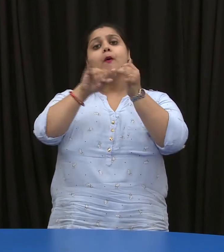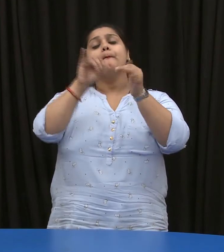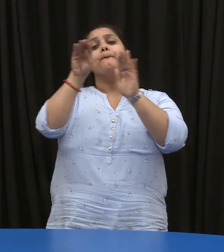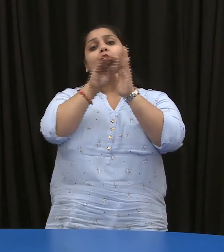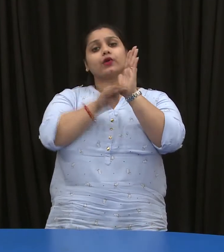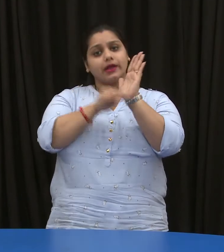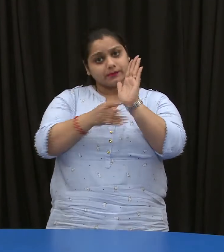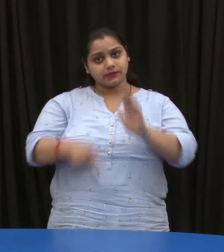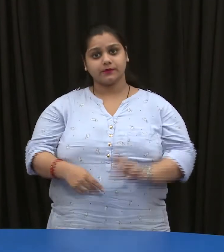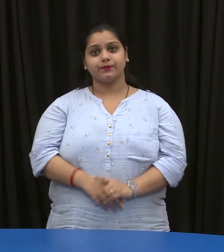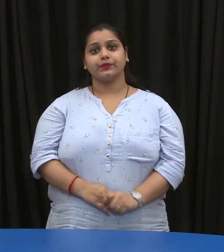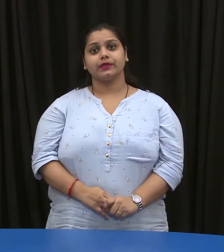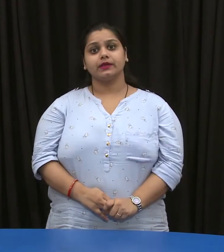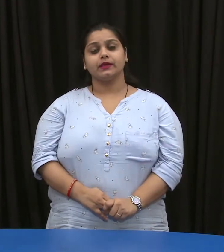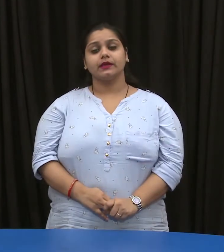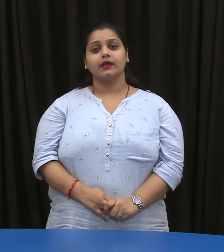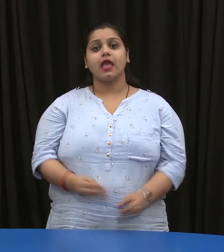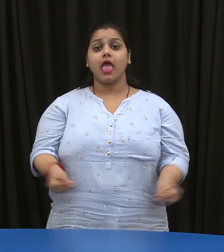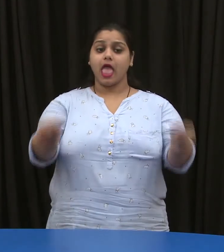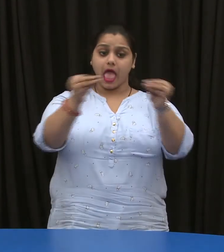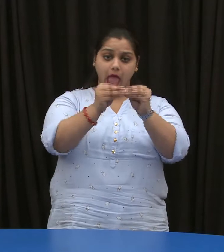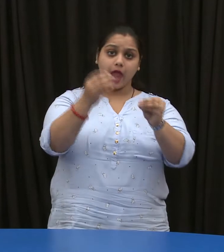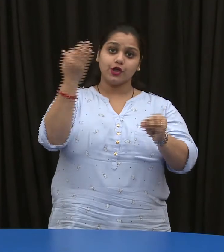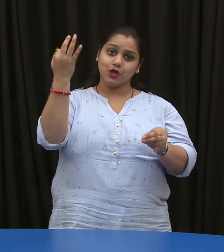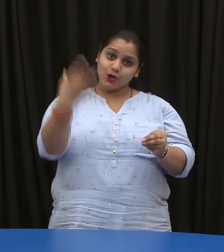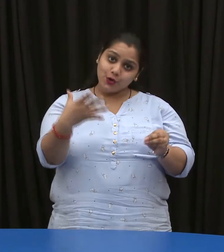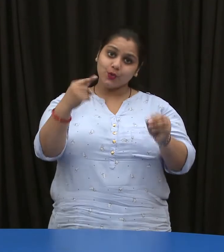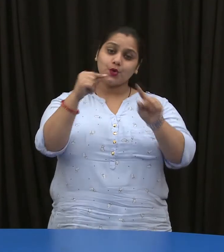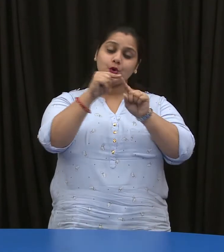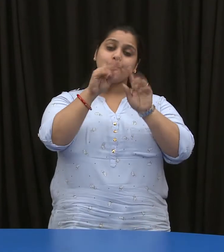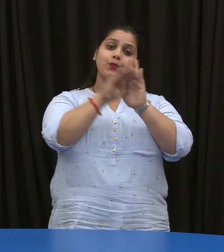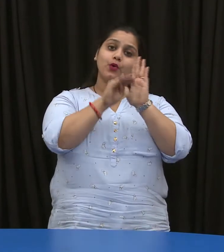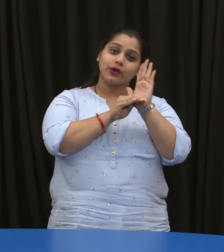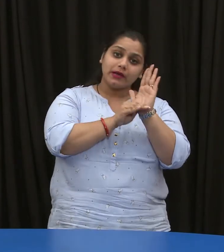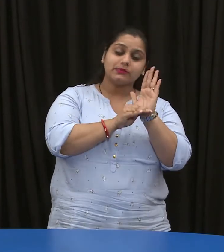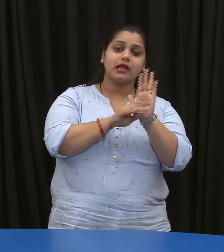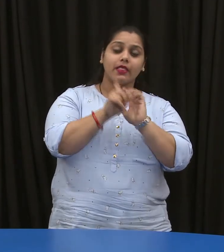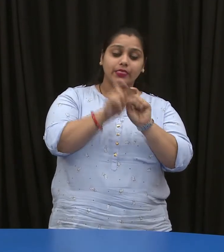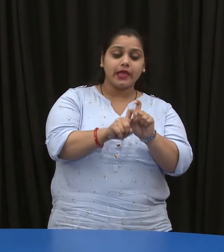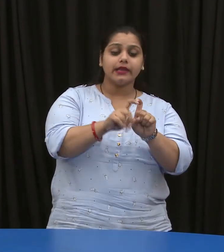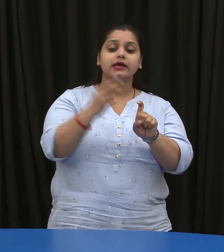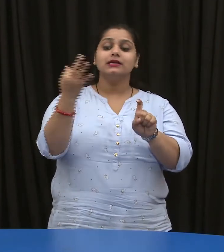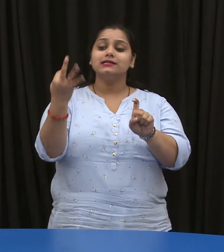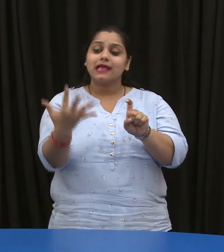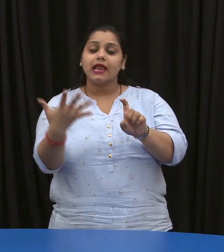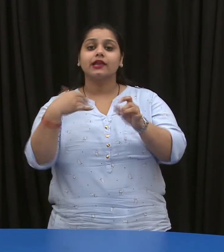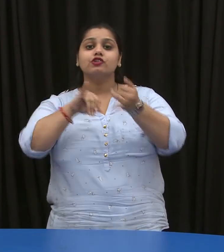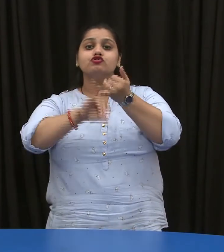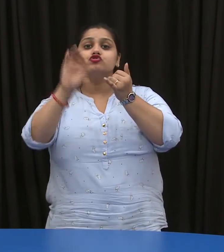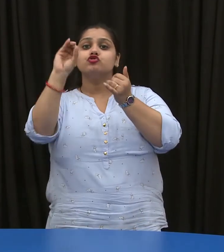Click on add new programs and then select the source where the